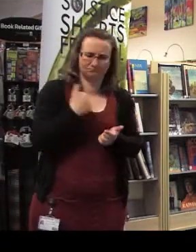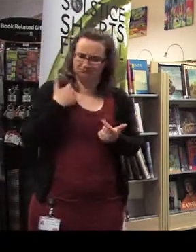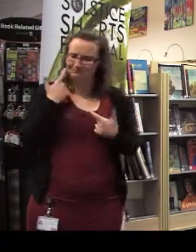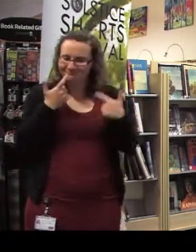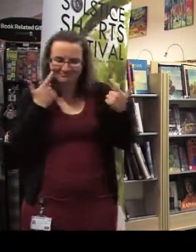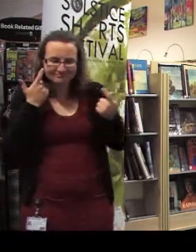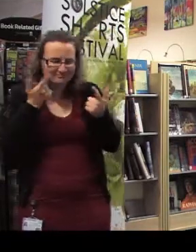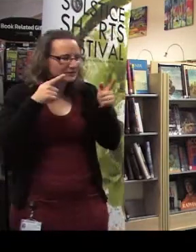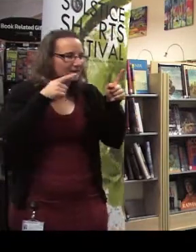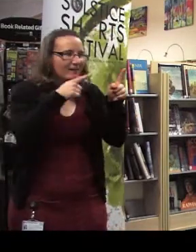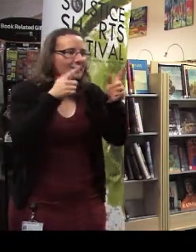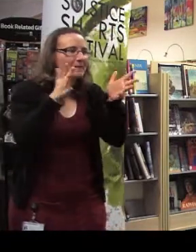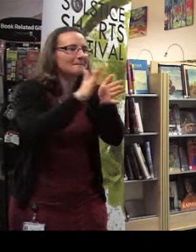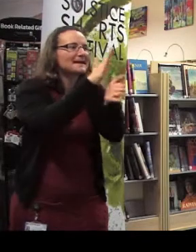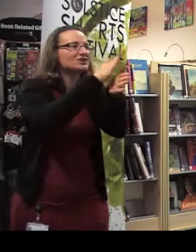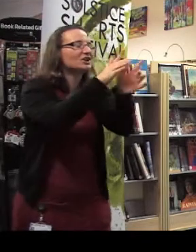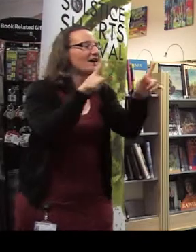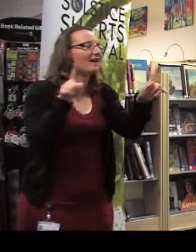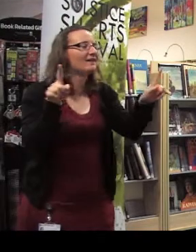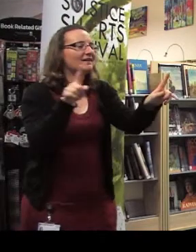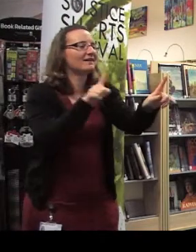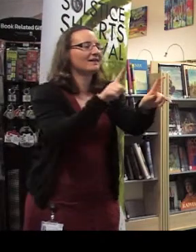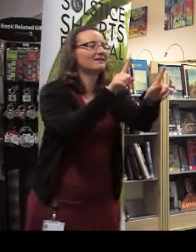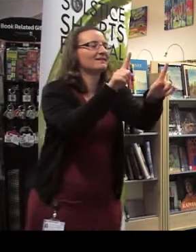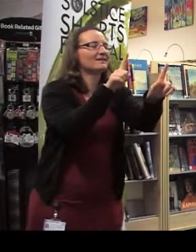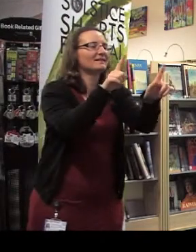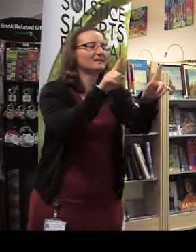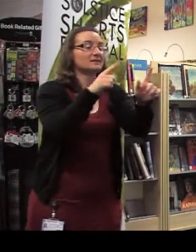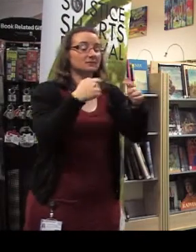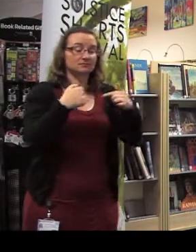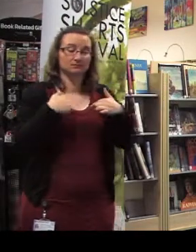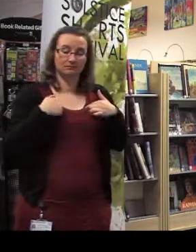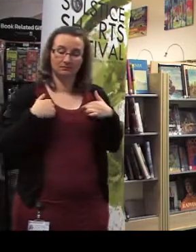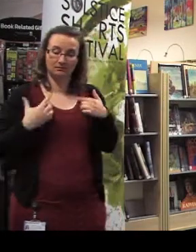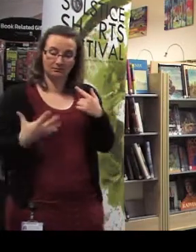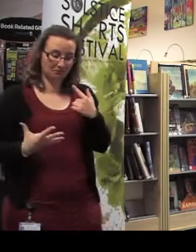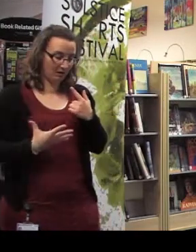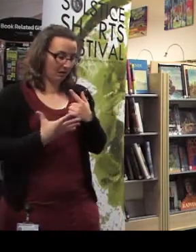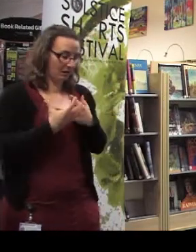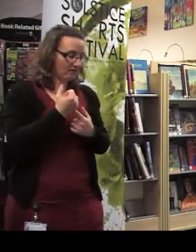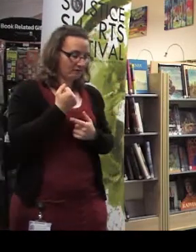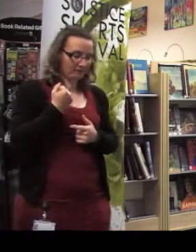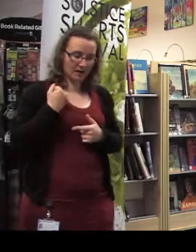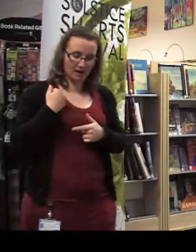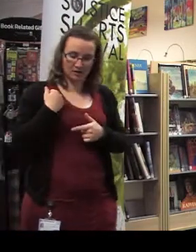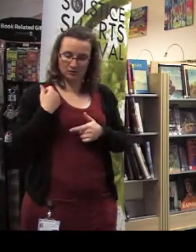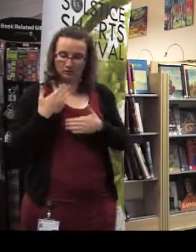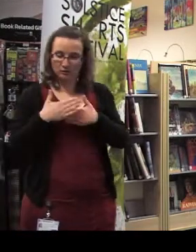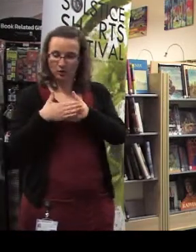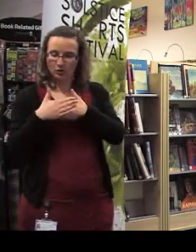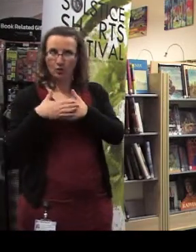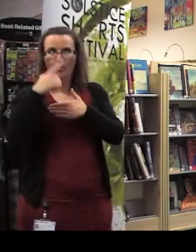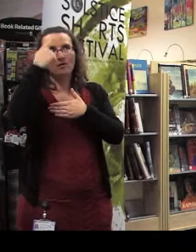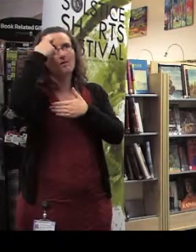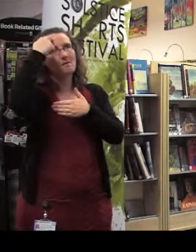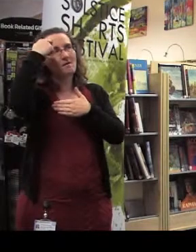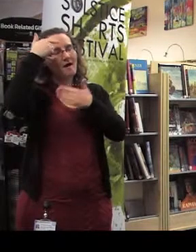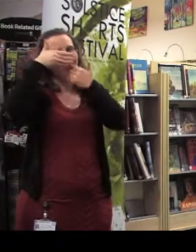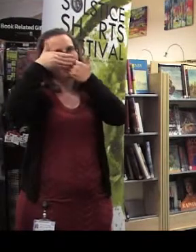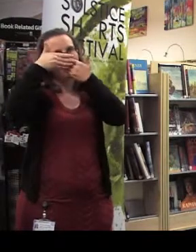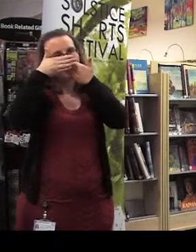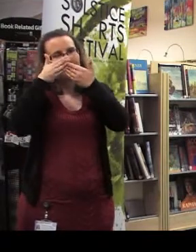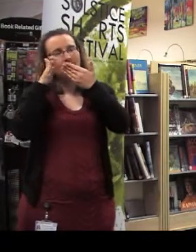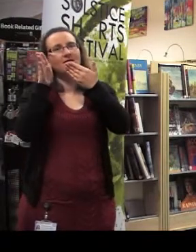pleasure. But I found a door behind my mind,